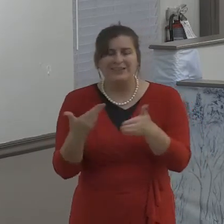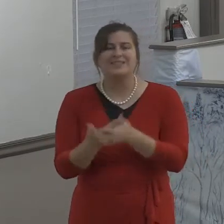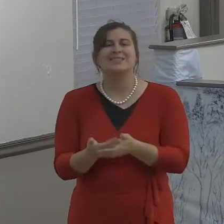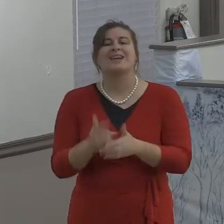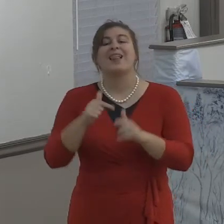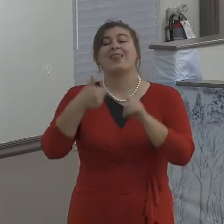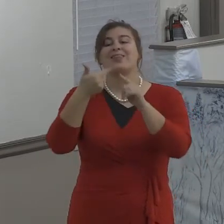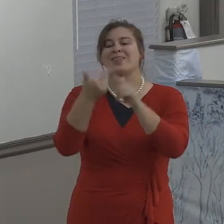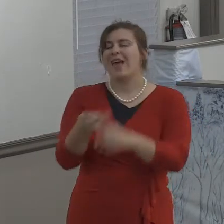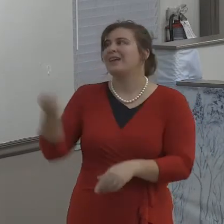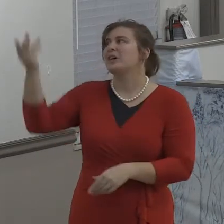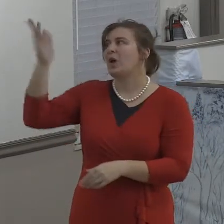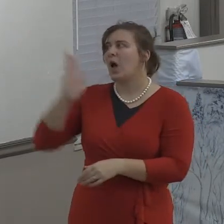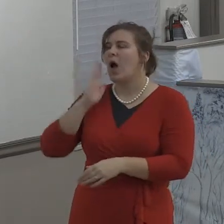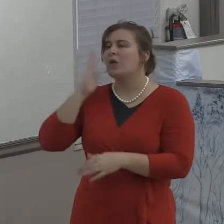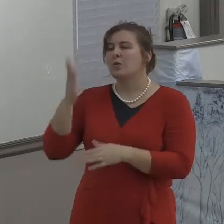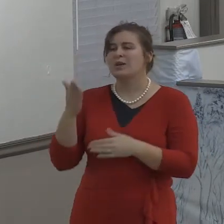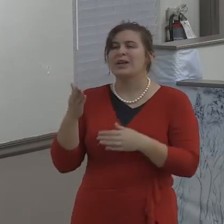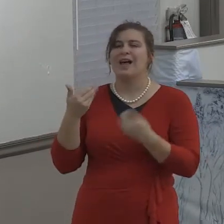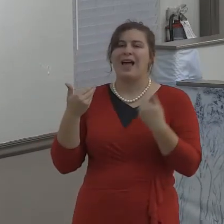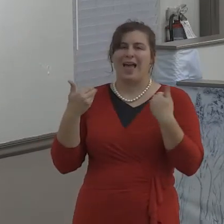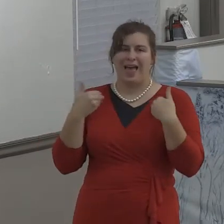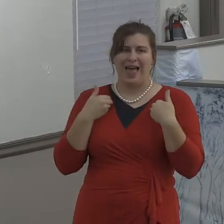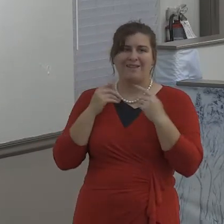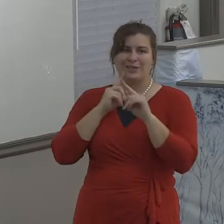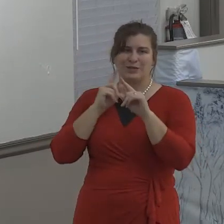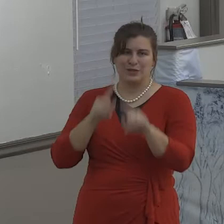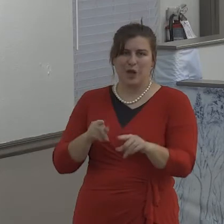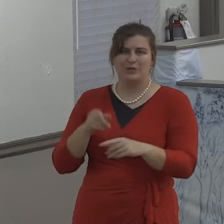We ought to be kind. Amen?